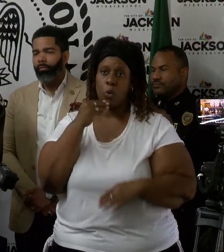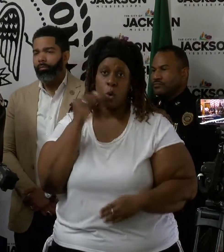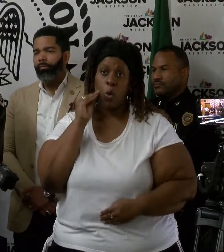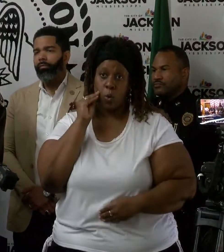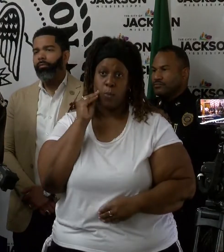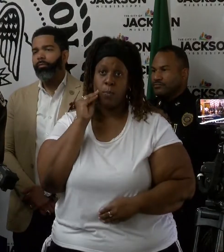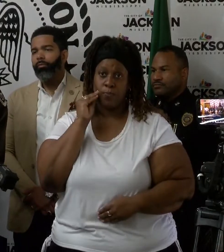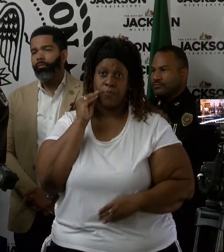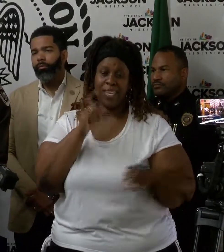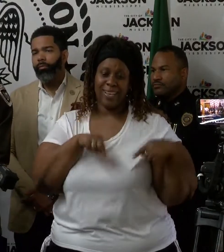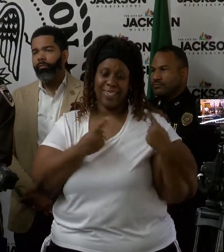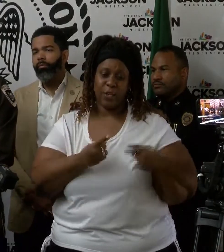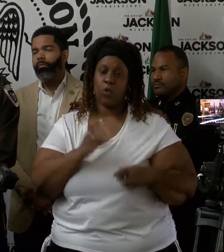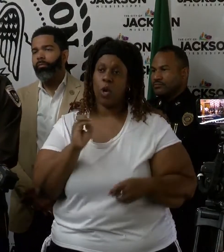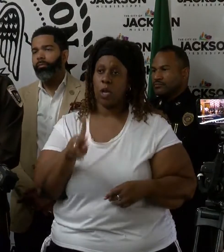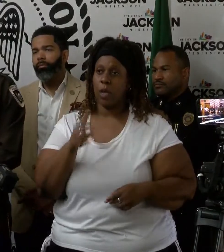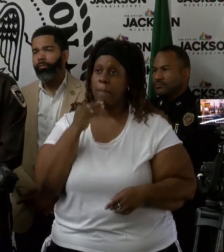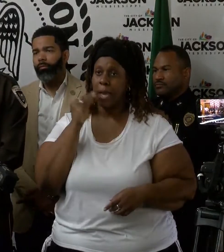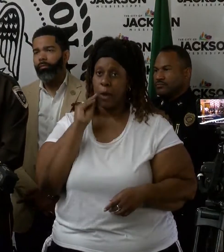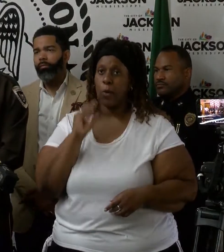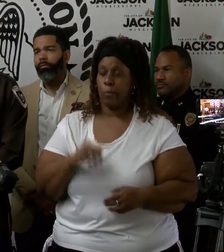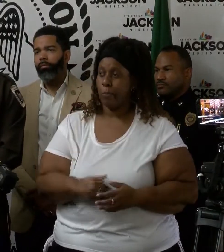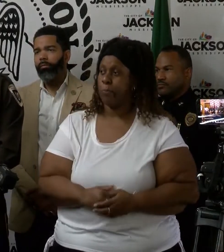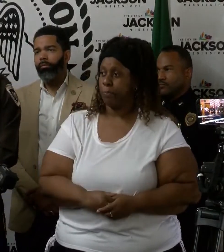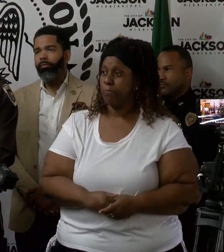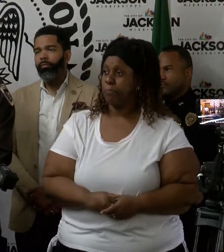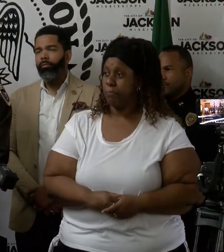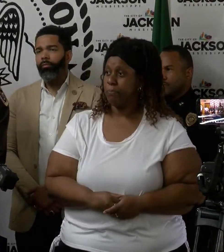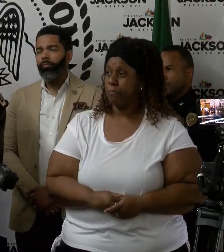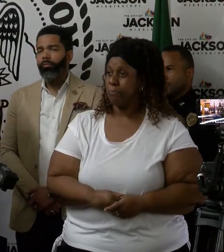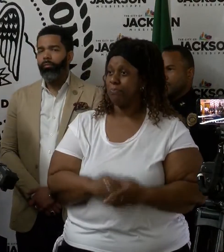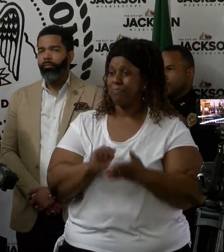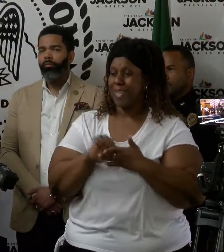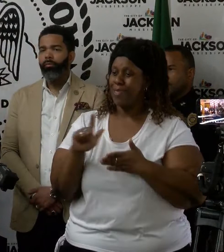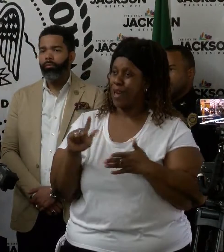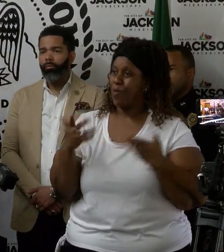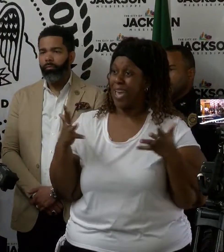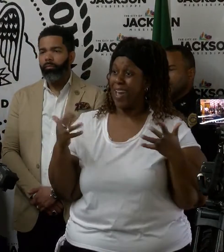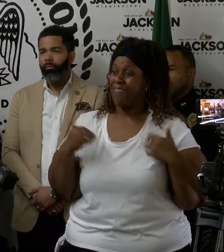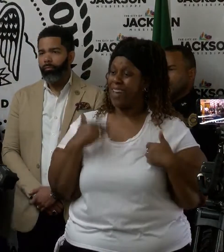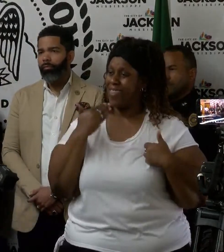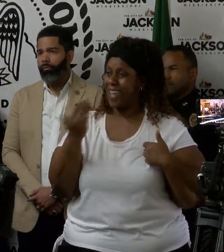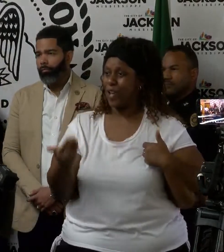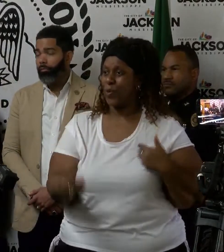until you are able to return to your homes as well. So that's all we have. Thank you.